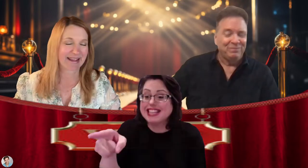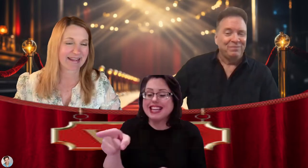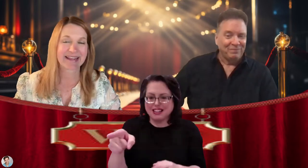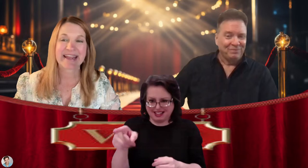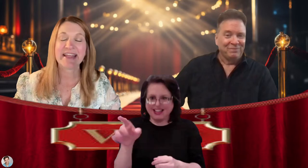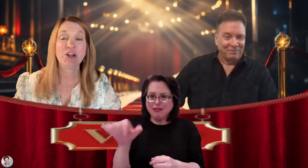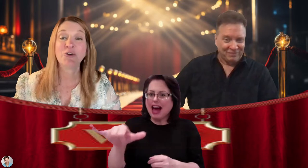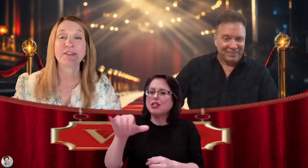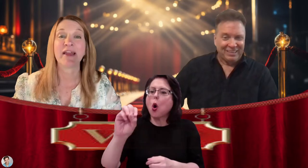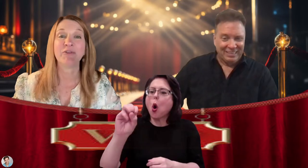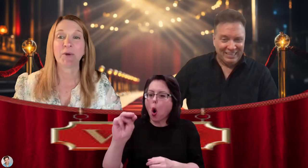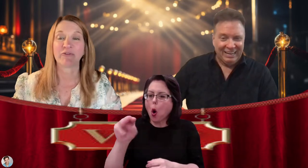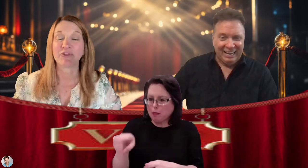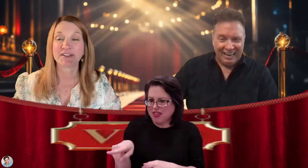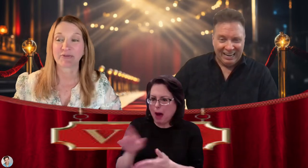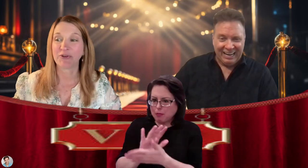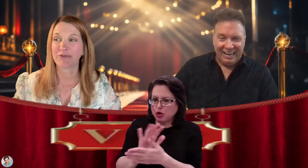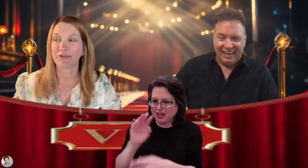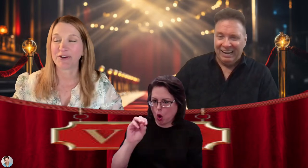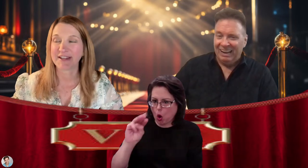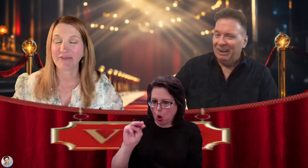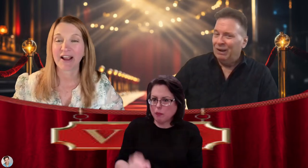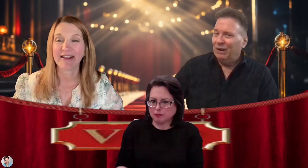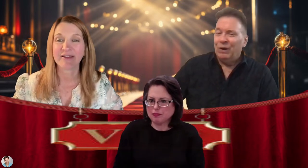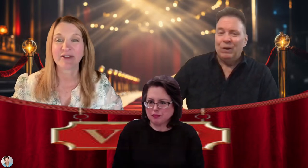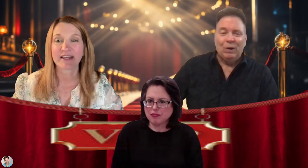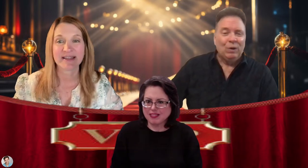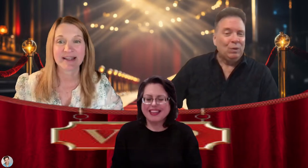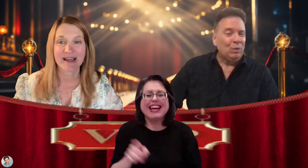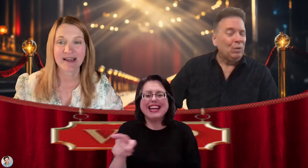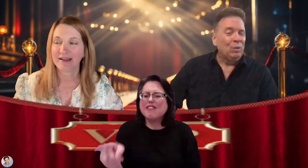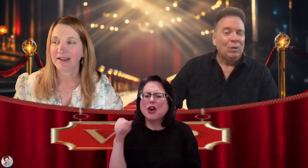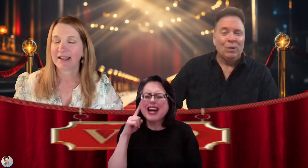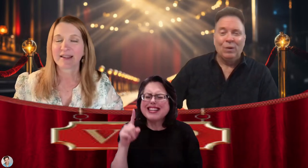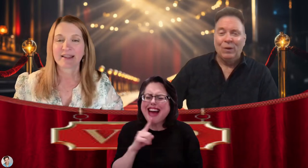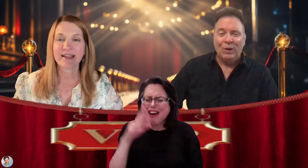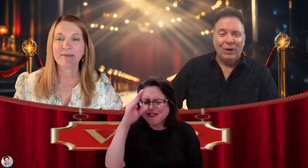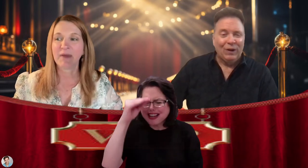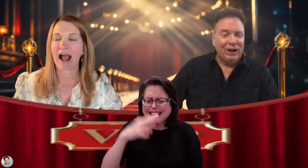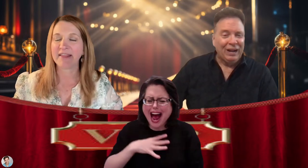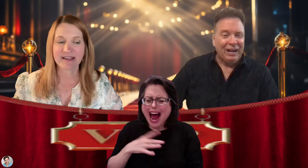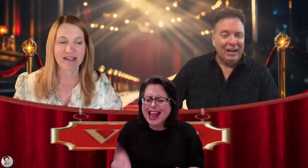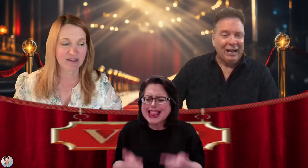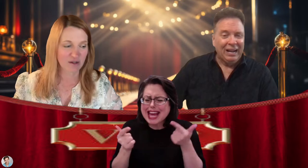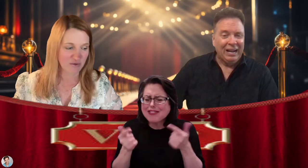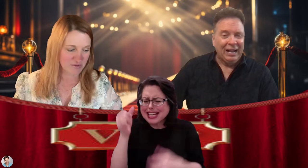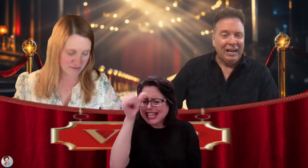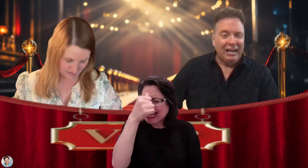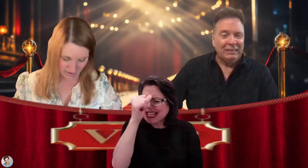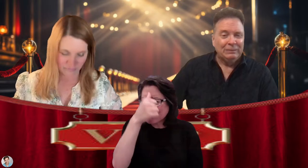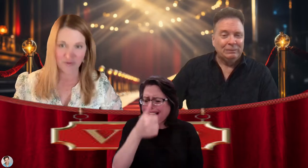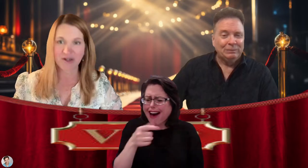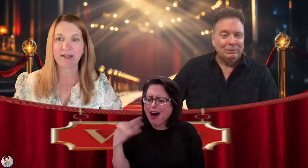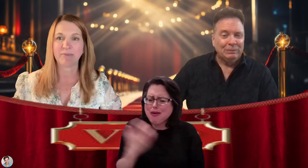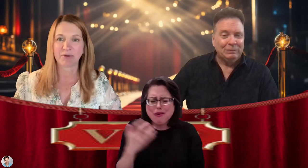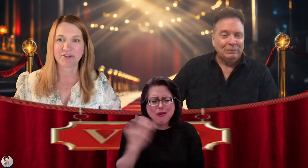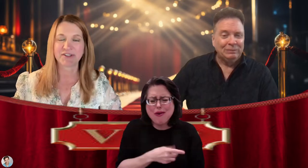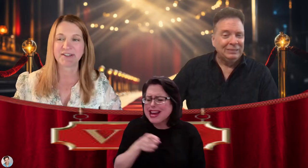He knows everyone. For a deaf guy living in India, I think he knows every person